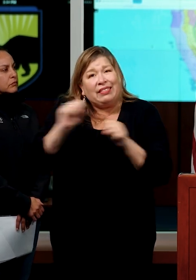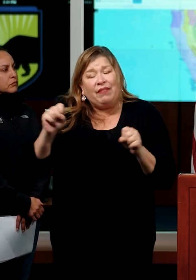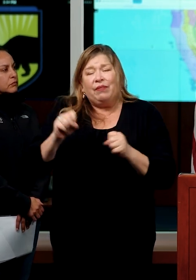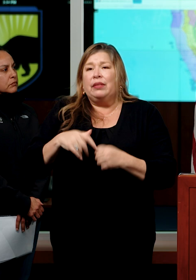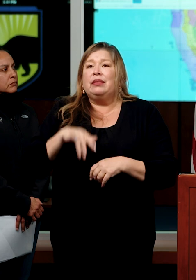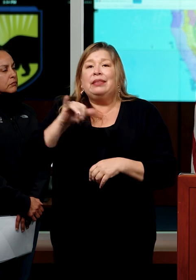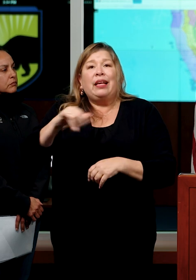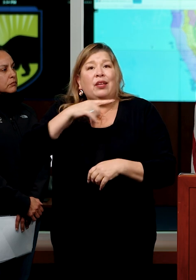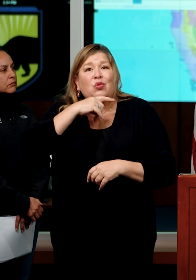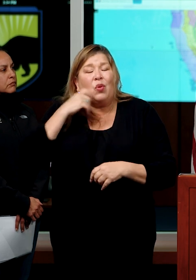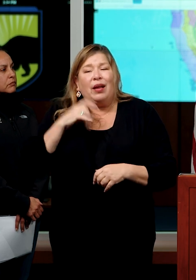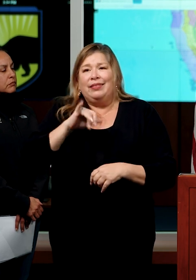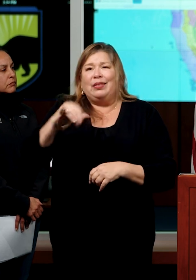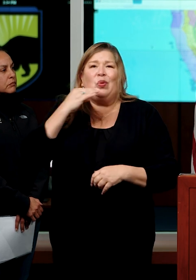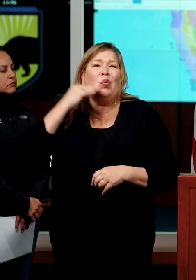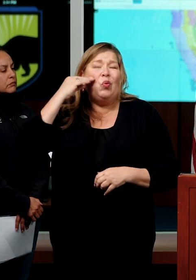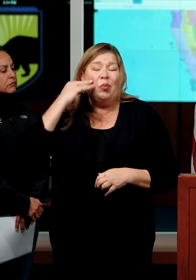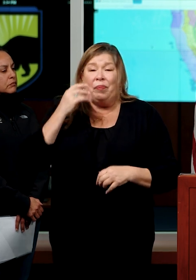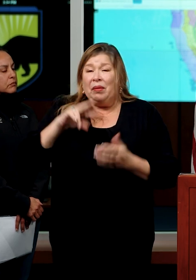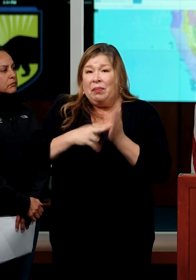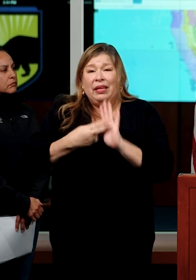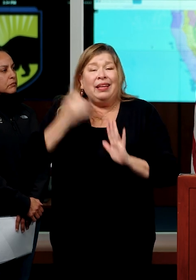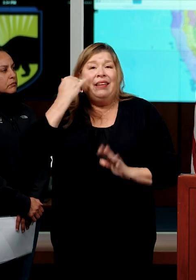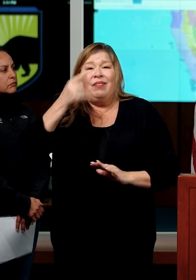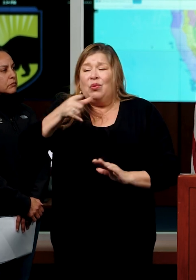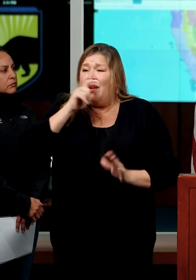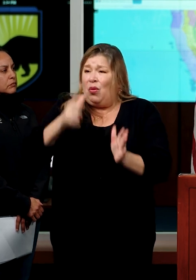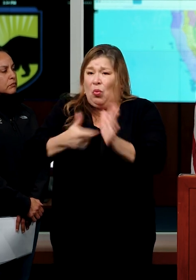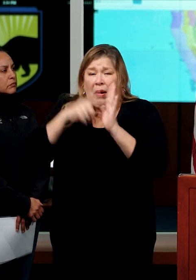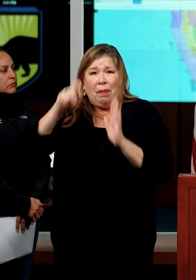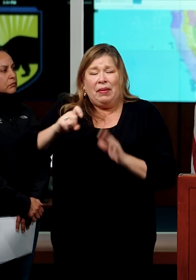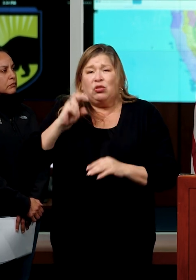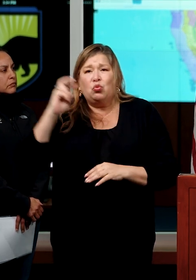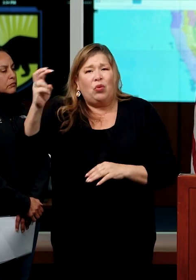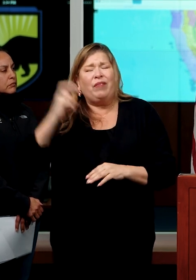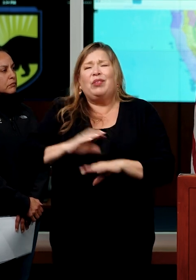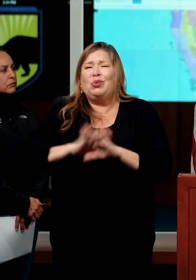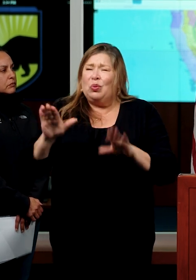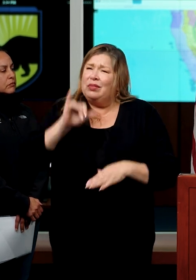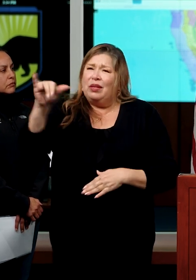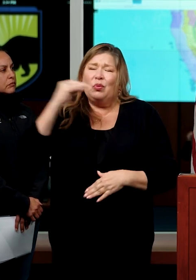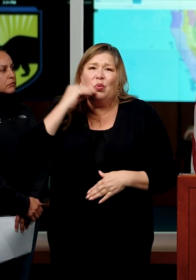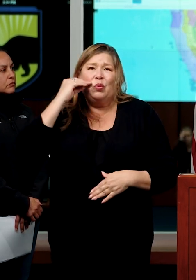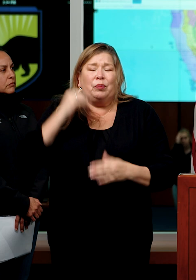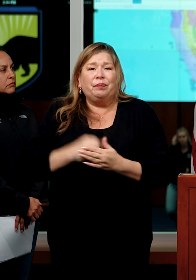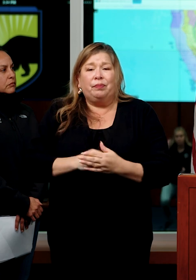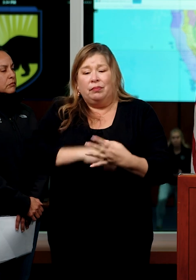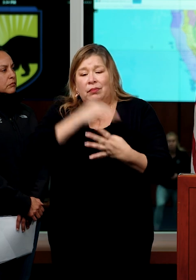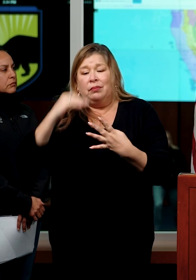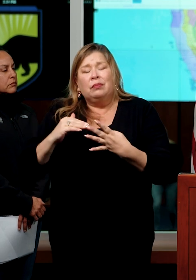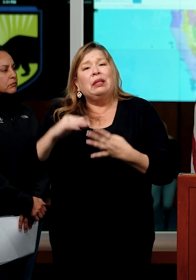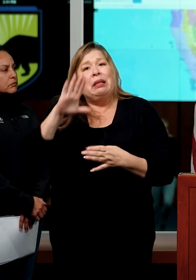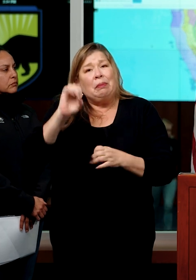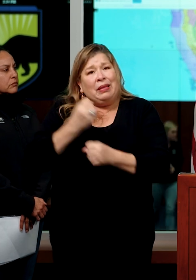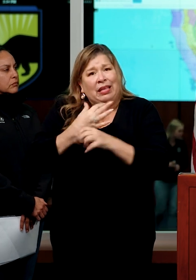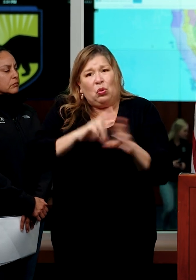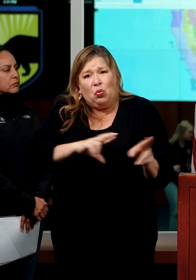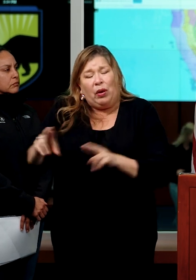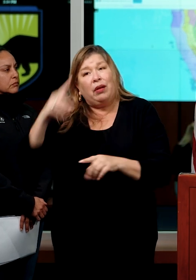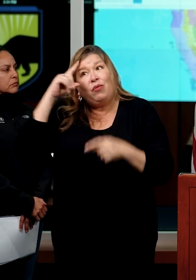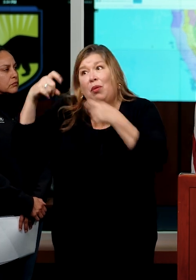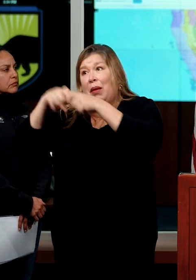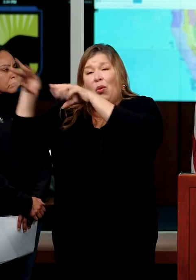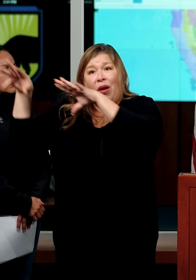stay home. If you don't have to be traveling during peak periods of the storm, please don't. Be prepared for power outages and other interruptions.